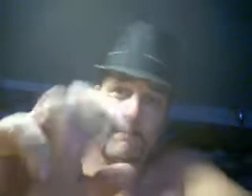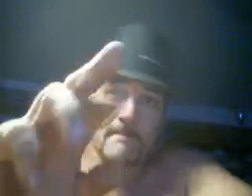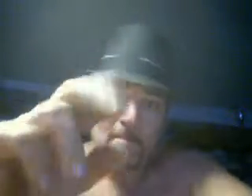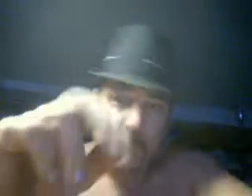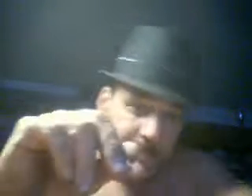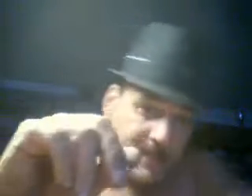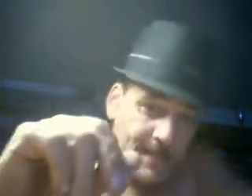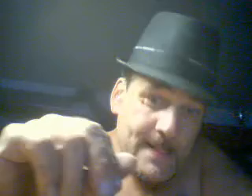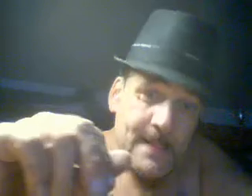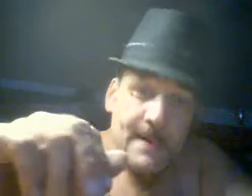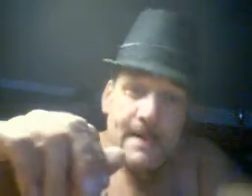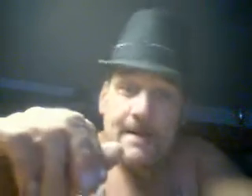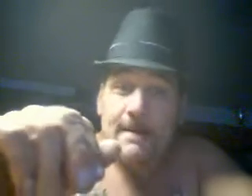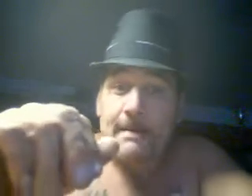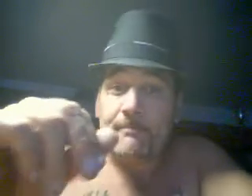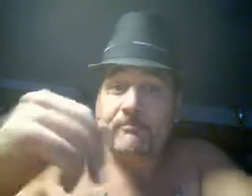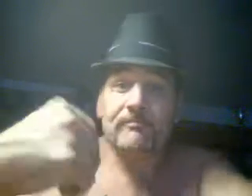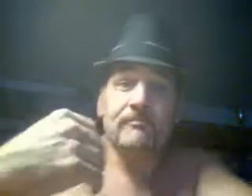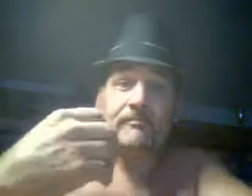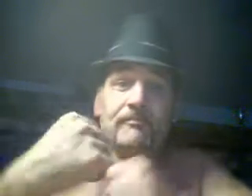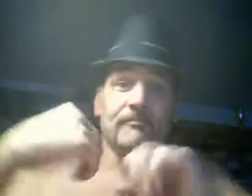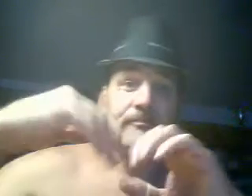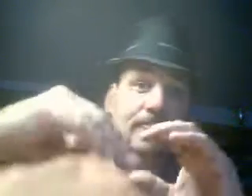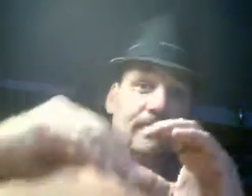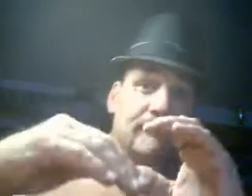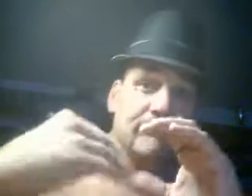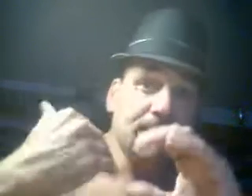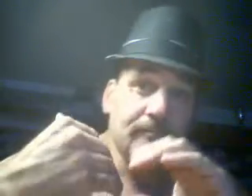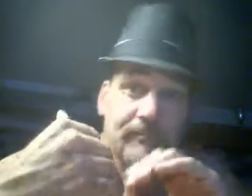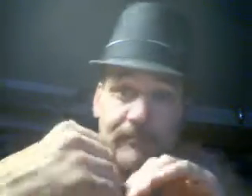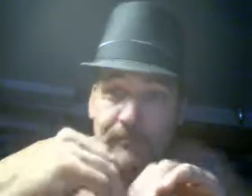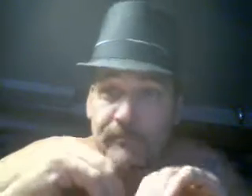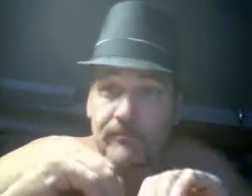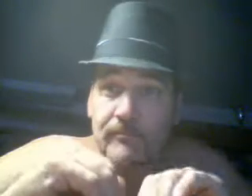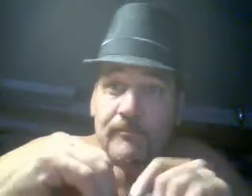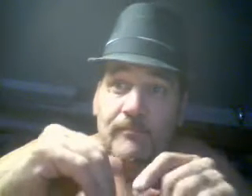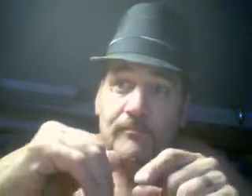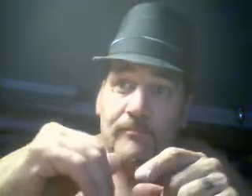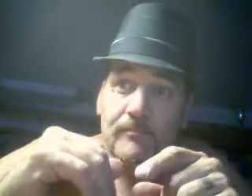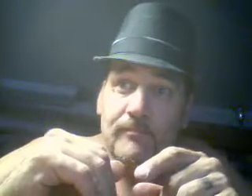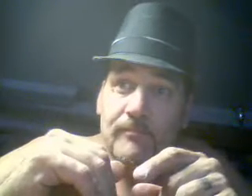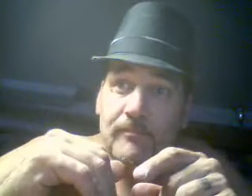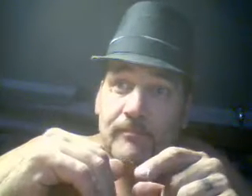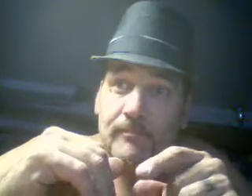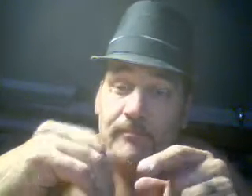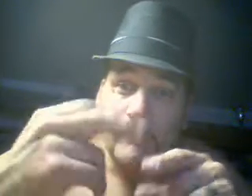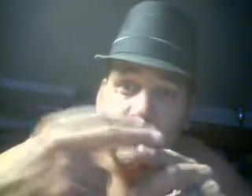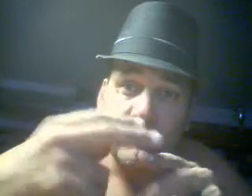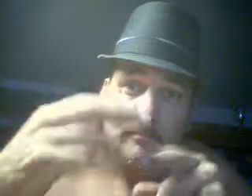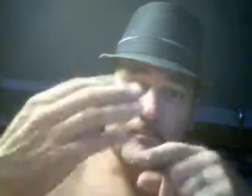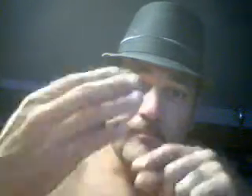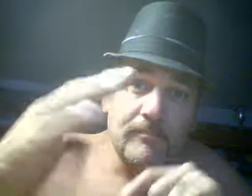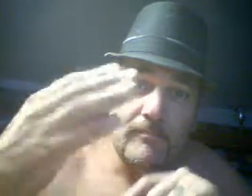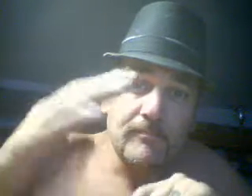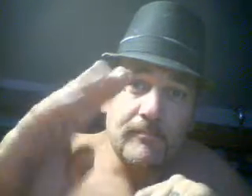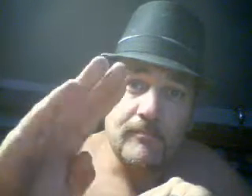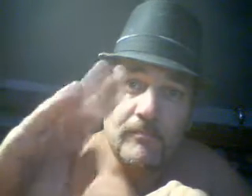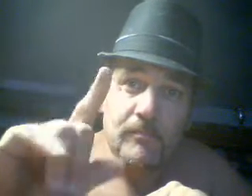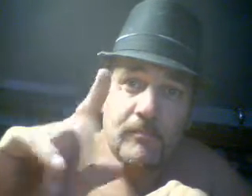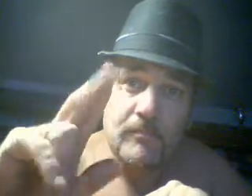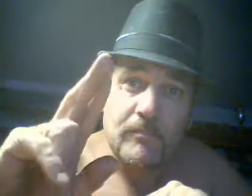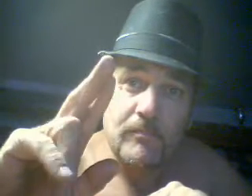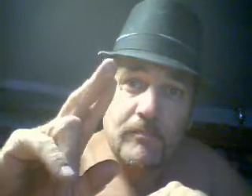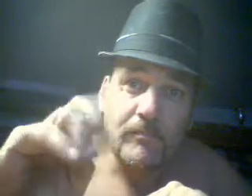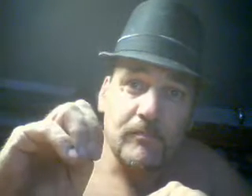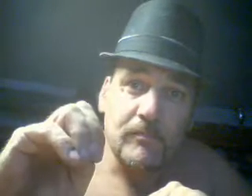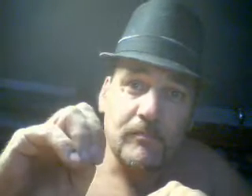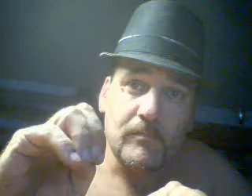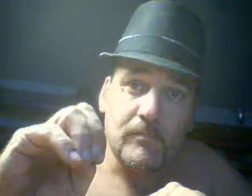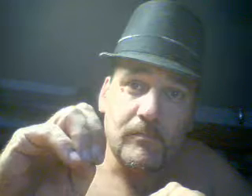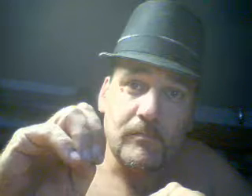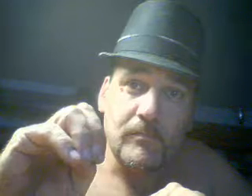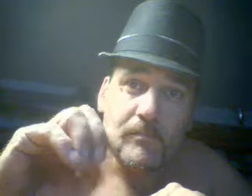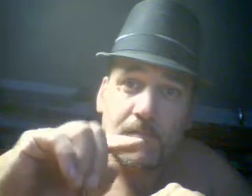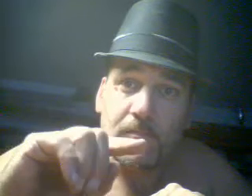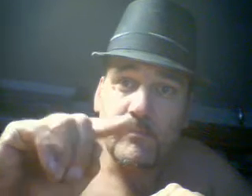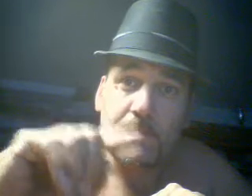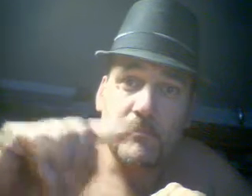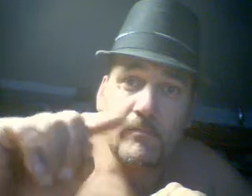out of love, mm, for a second when you're here Now you're that sore, like a step The way